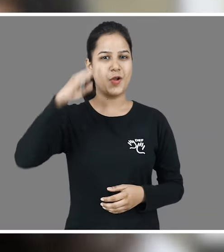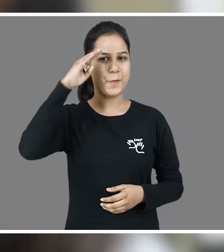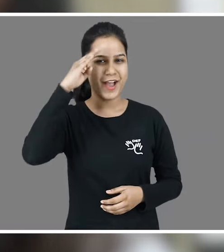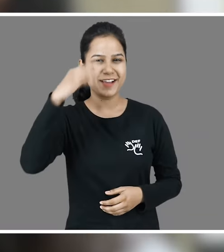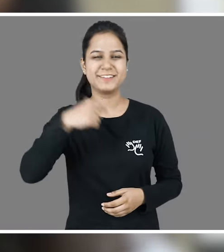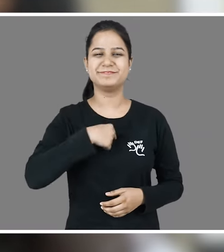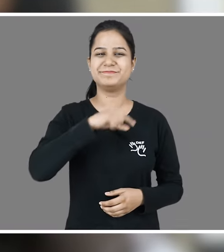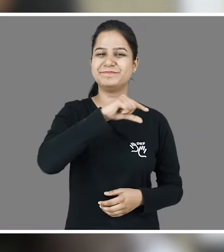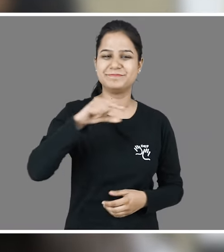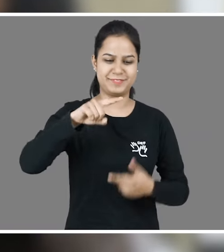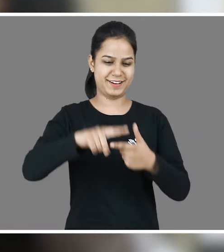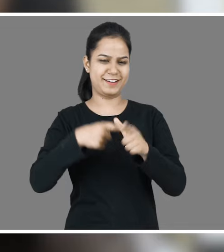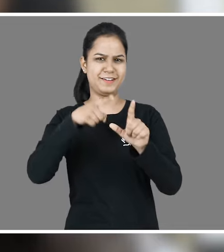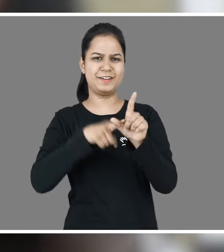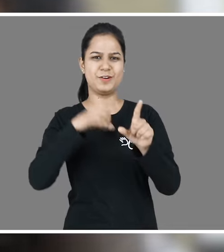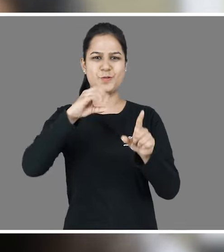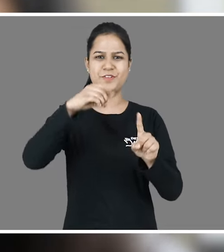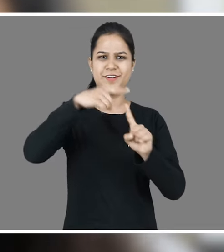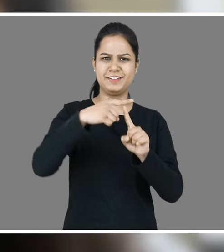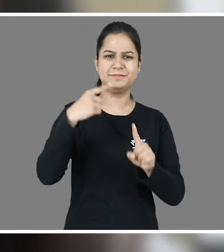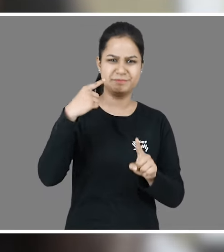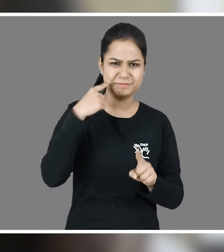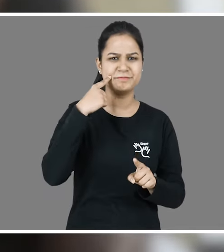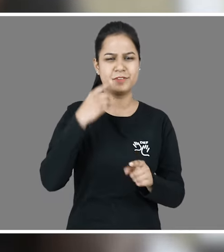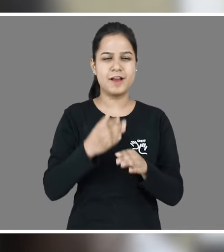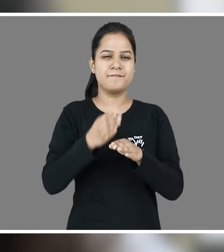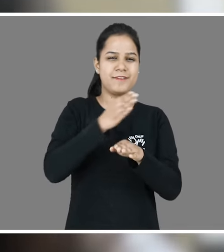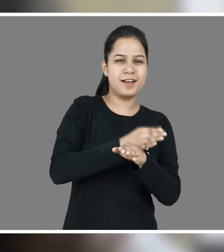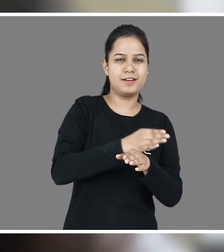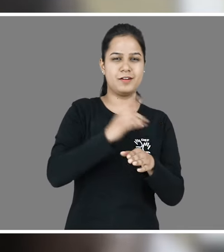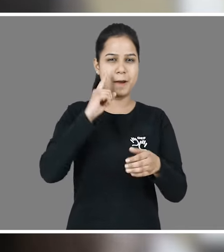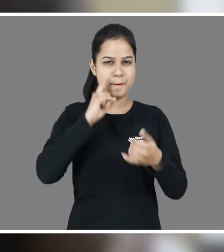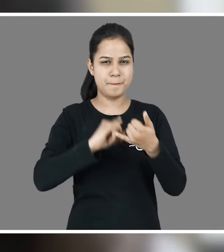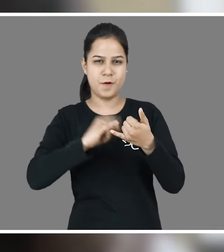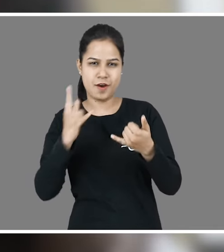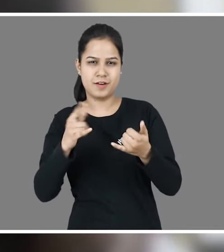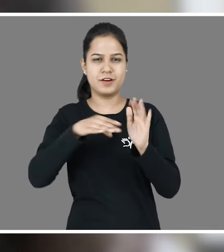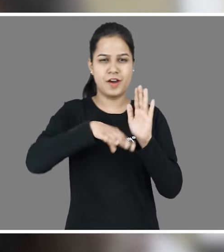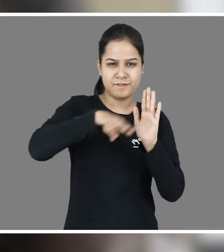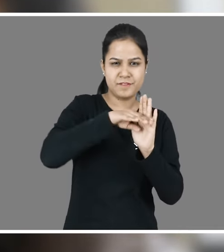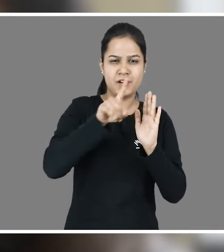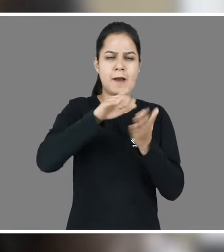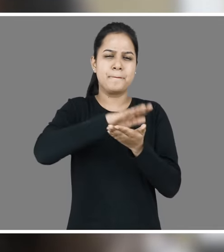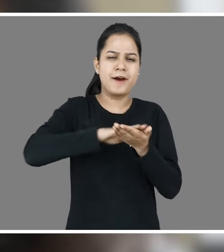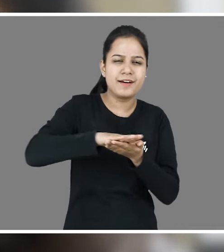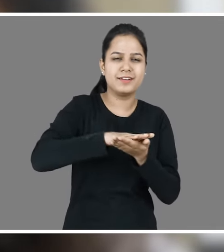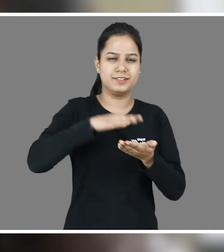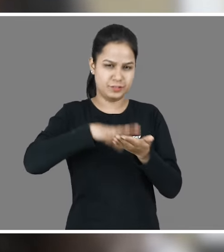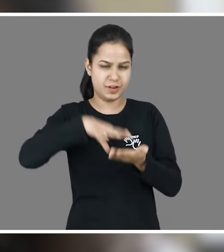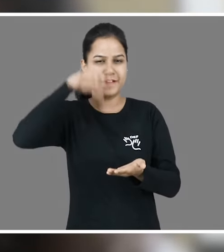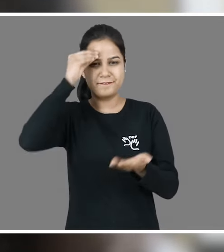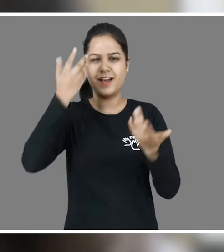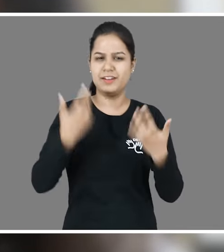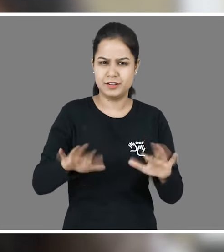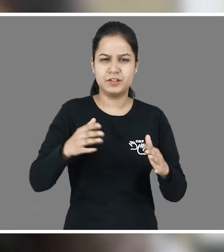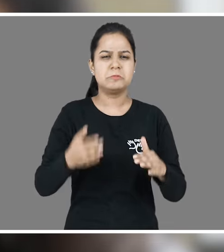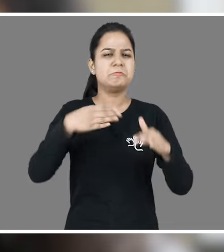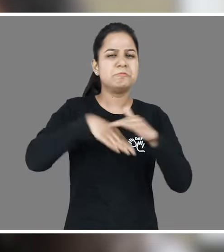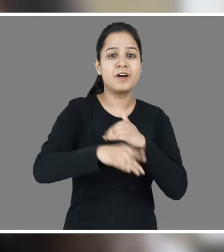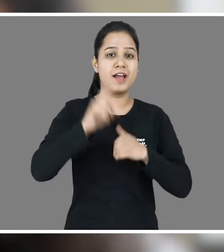Hello, my name is Jyoti and I recently completed level 1 of Indian Sign Language course through Deaf Enabled Foundation in India. I am